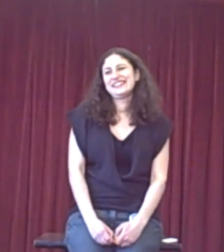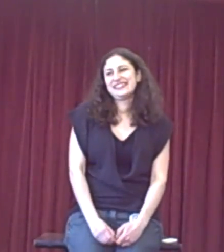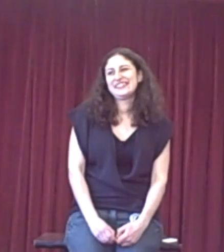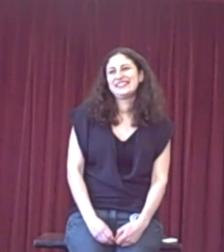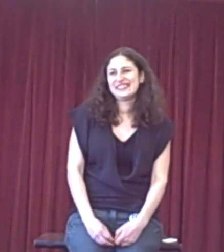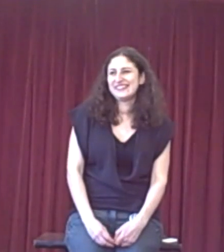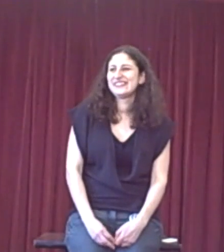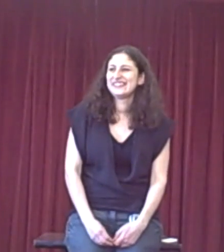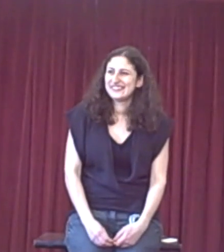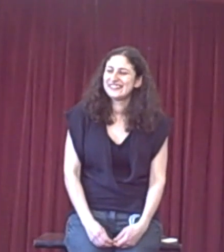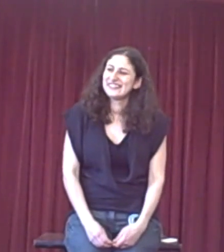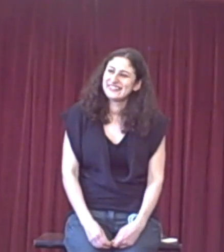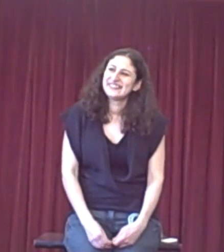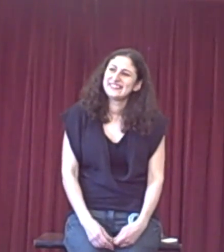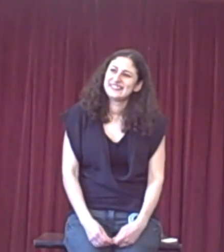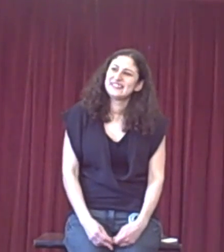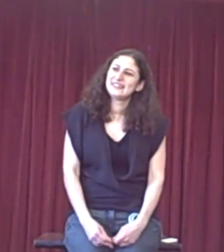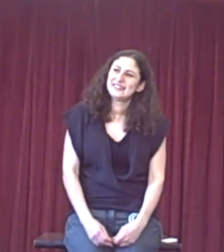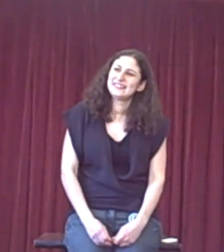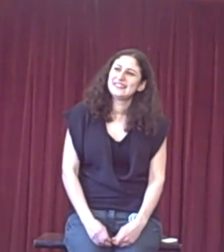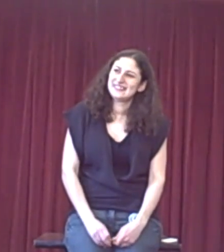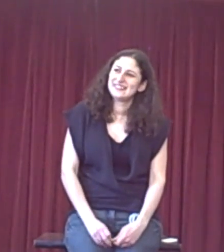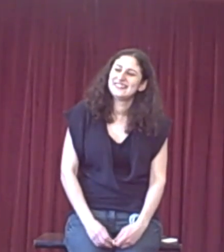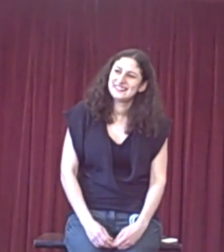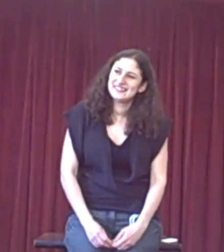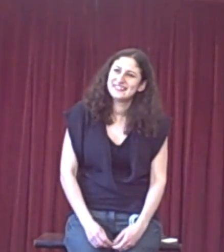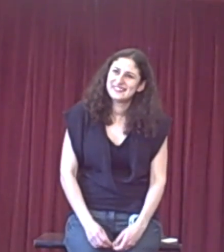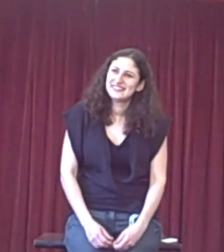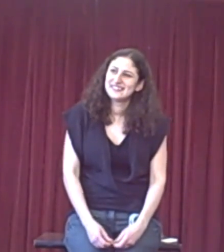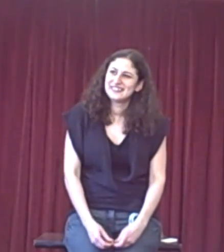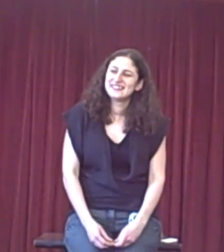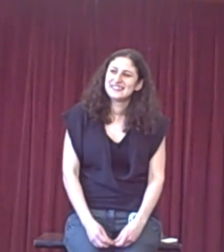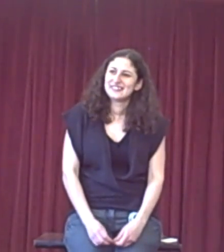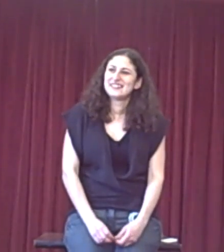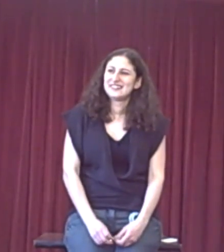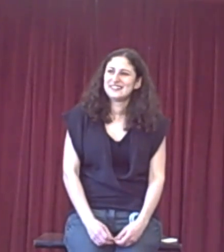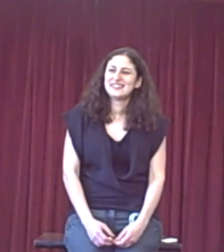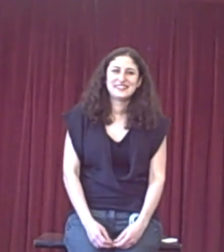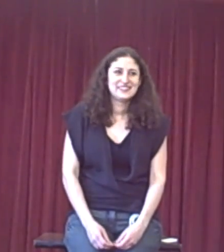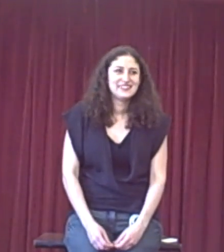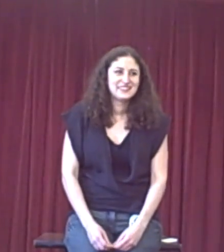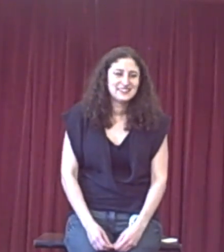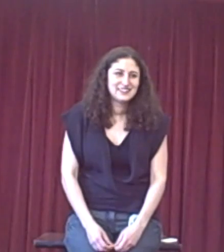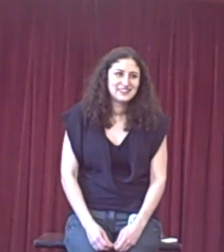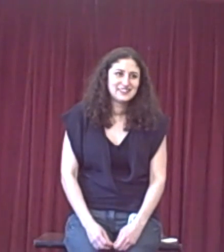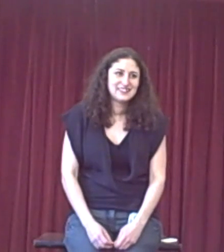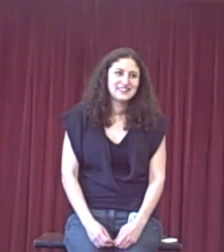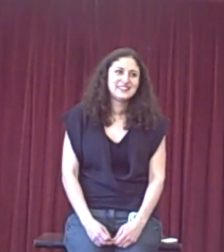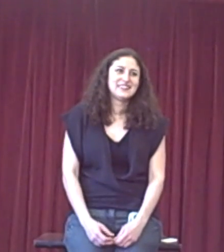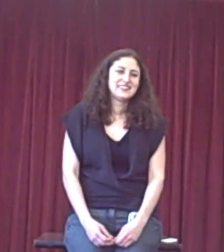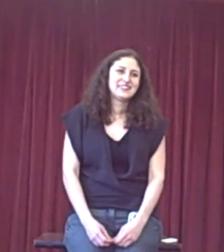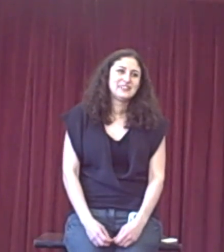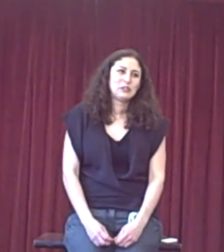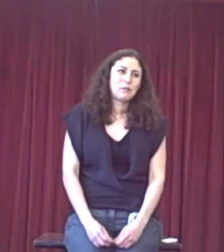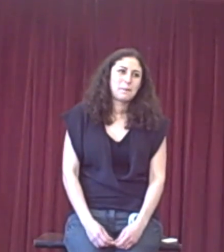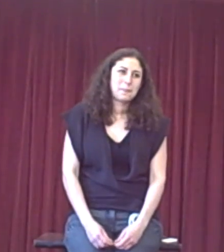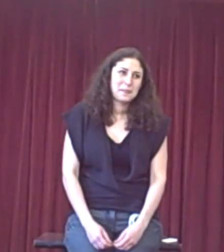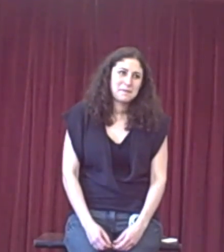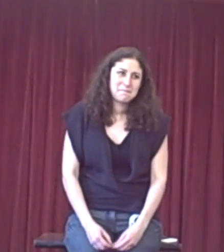that you can make fun of it, like, oh, this is completely not relevant. And you know that your judge is going to be on But it depends on the judge. Some judge has, like, poker face.